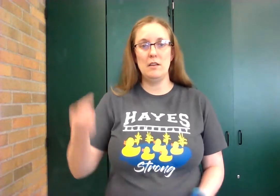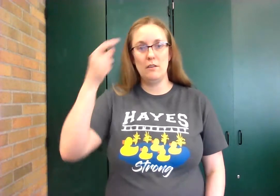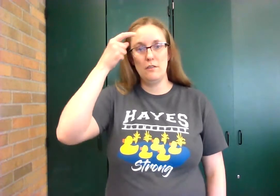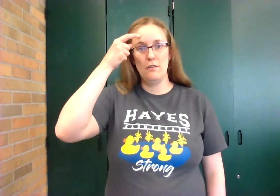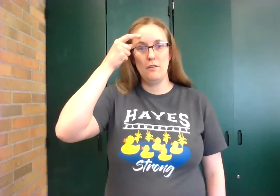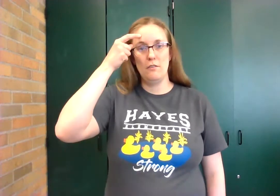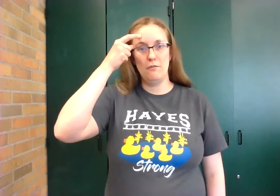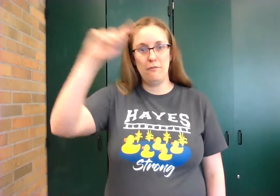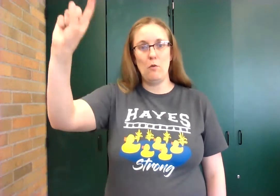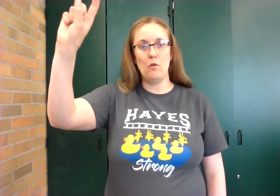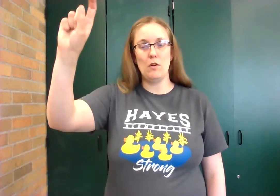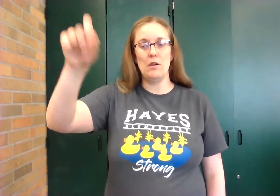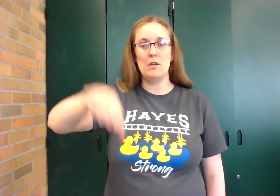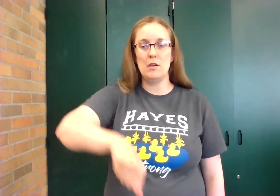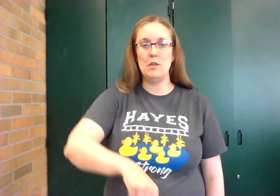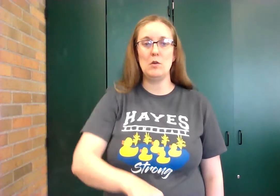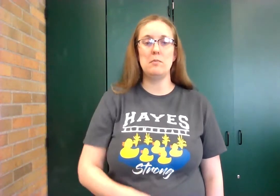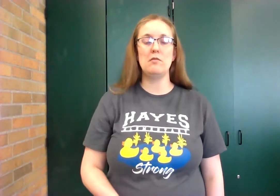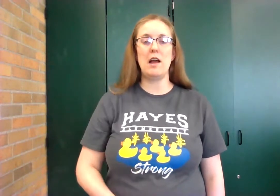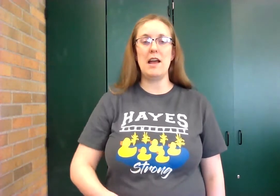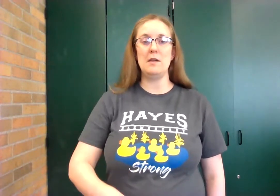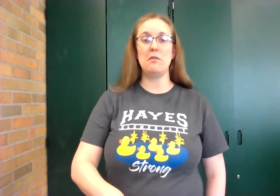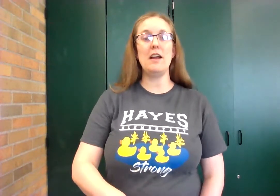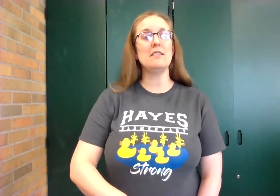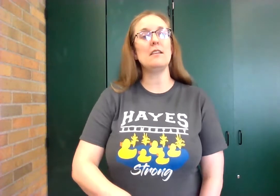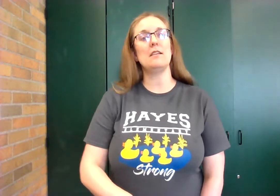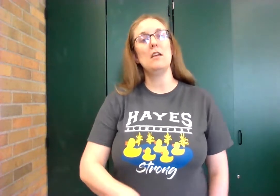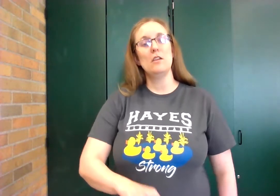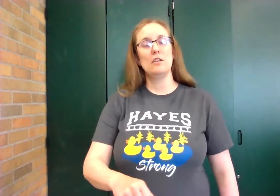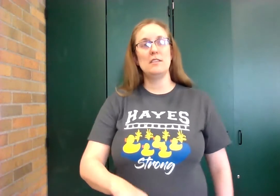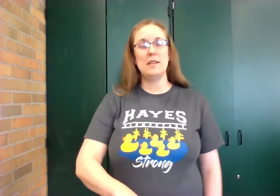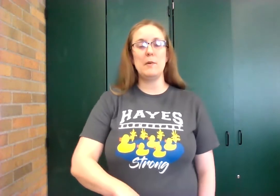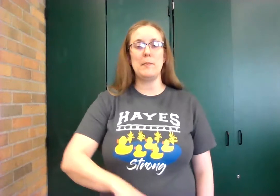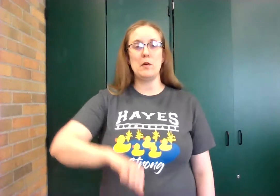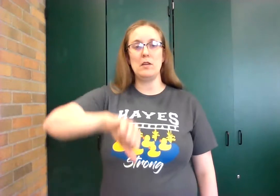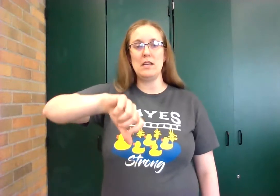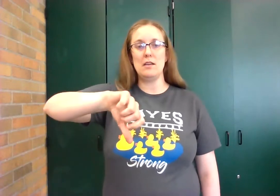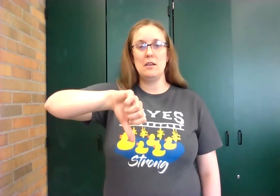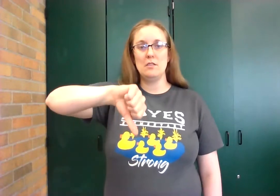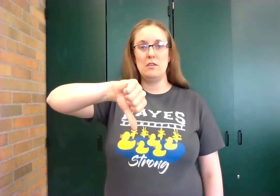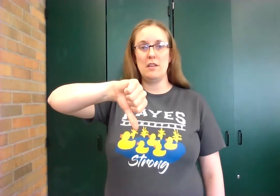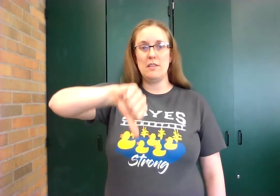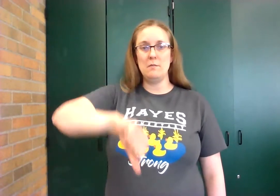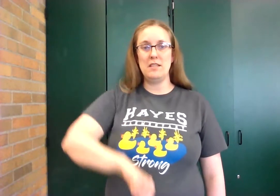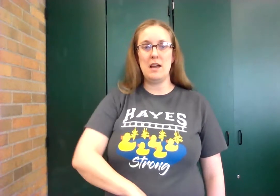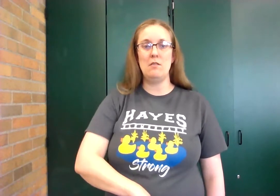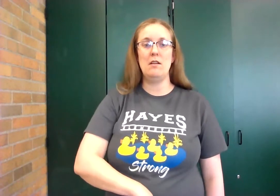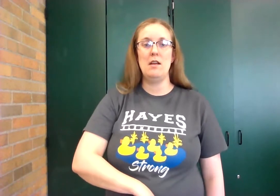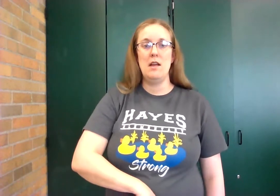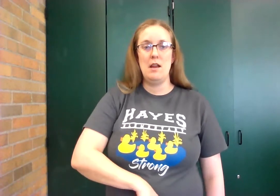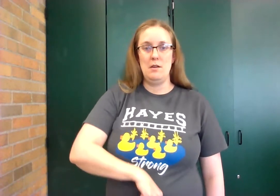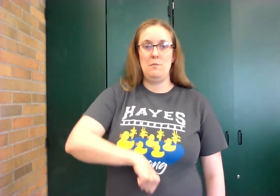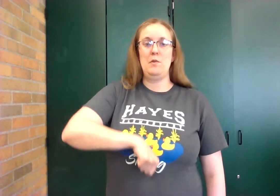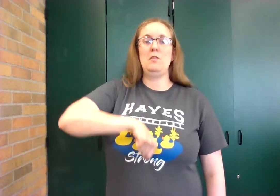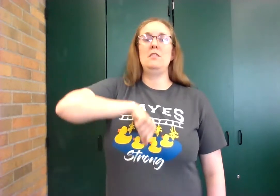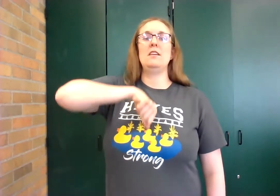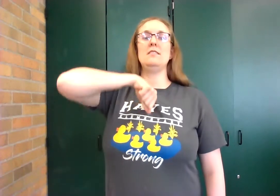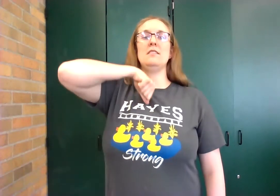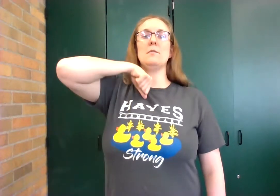for your pride pride is like you're gonna zip up a hoodie so you got thumbs down and you're pulling that zipper